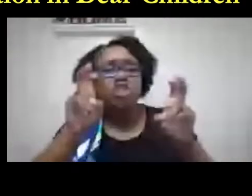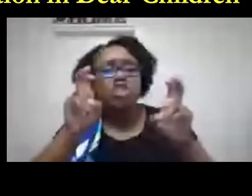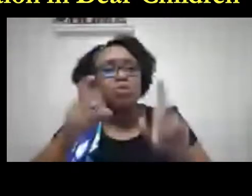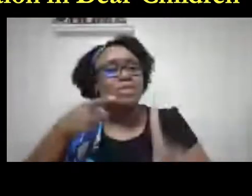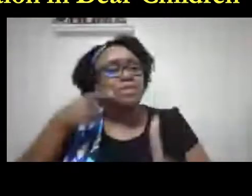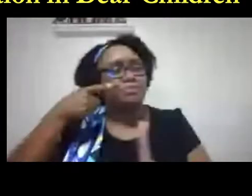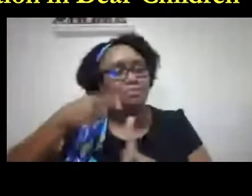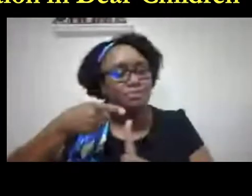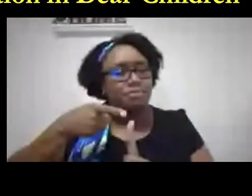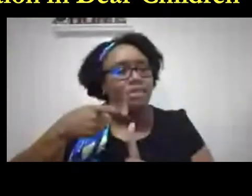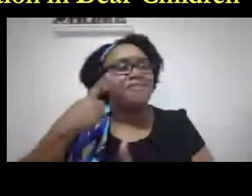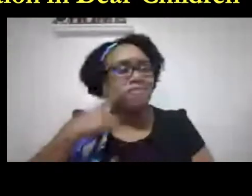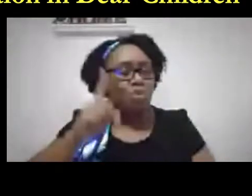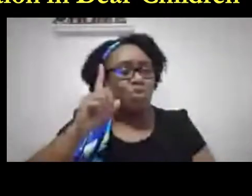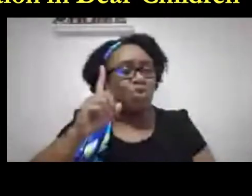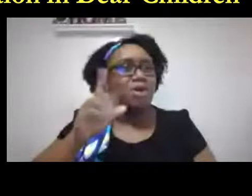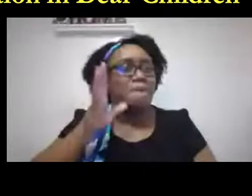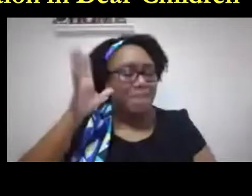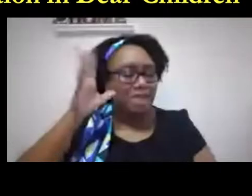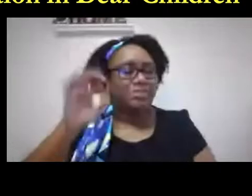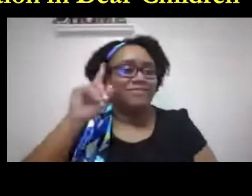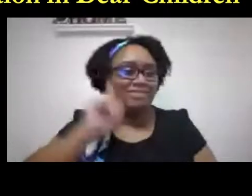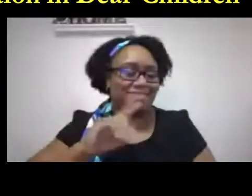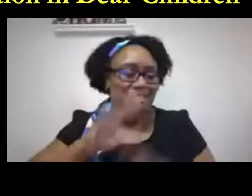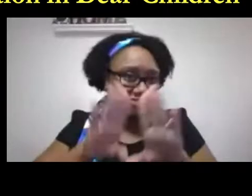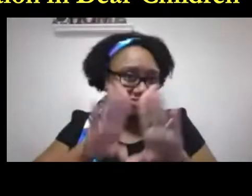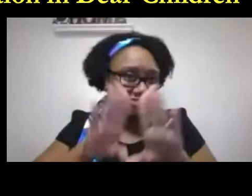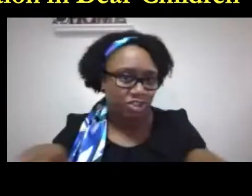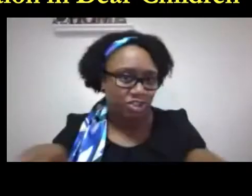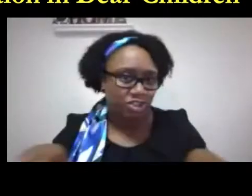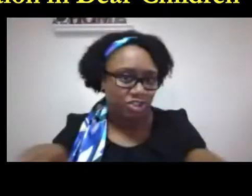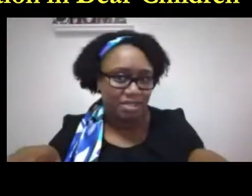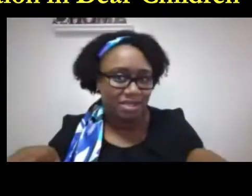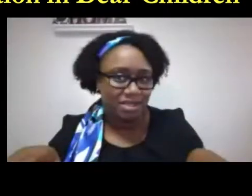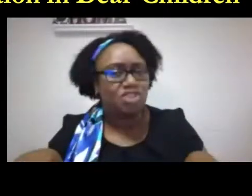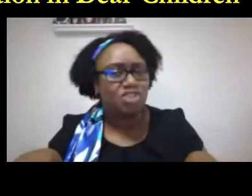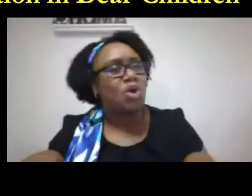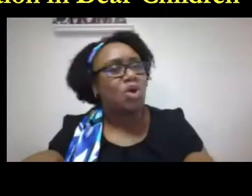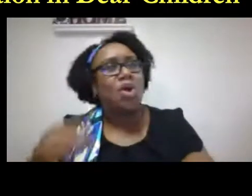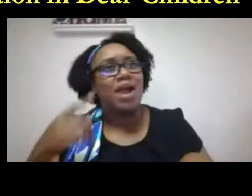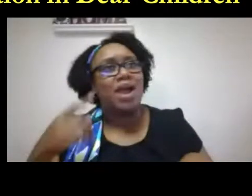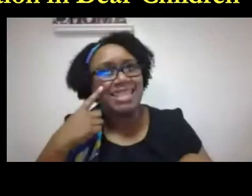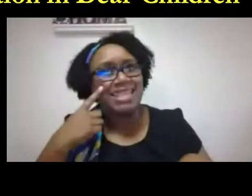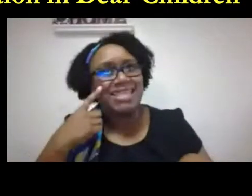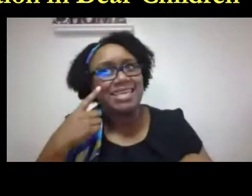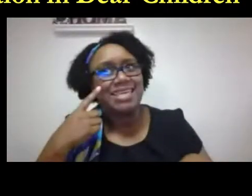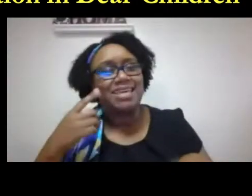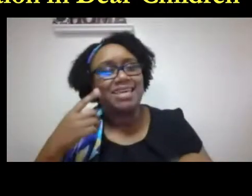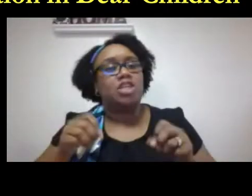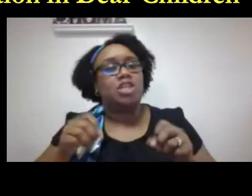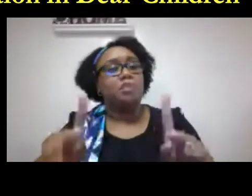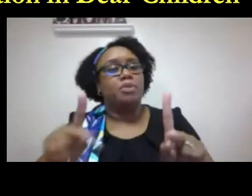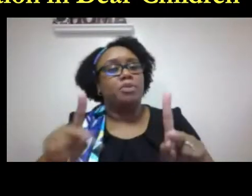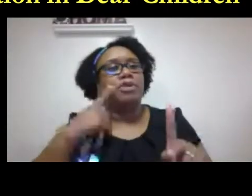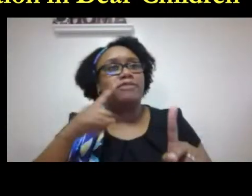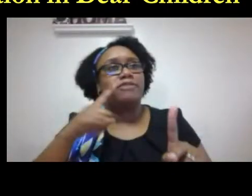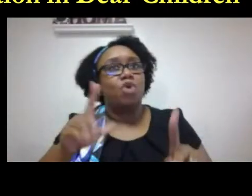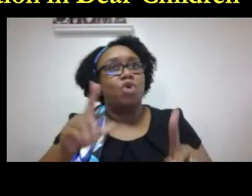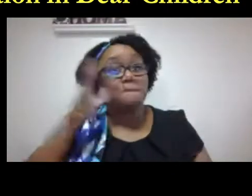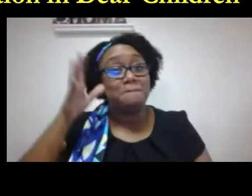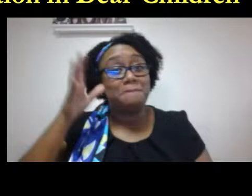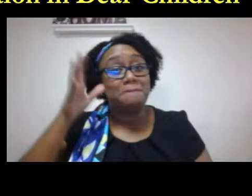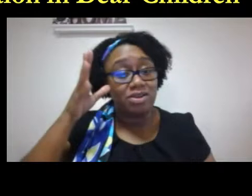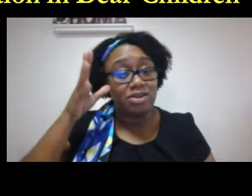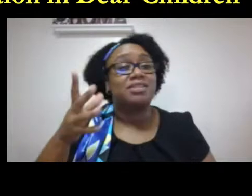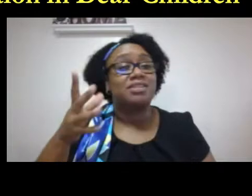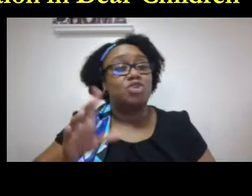provide lectures trainings with topics specific for parents of deaf children